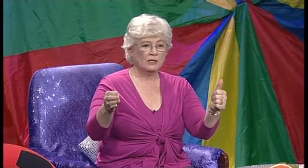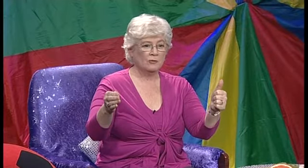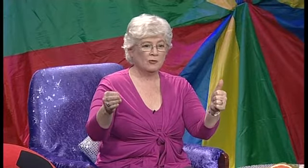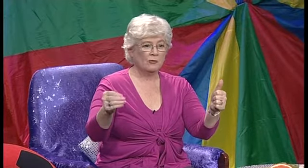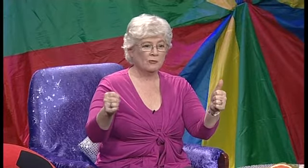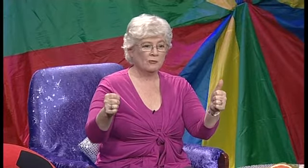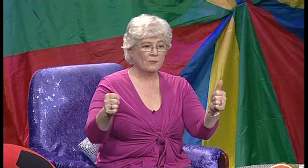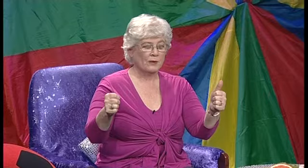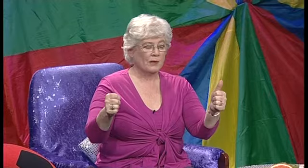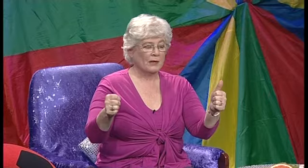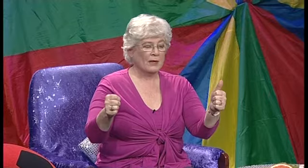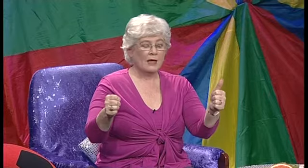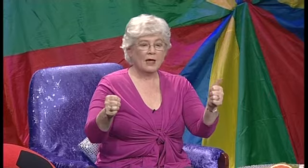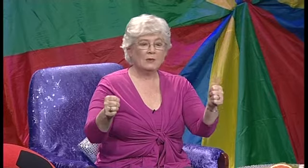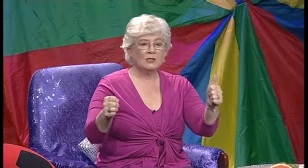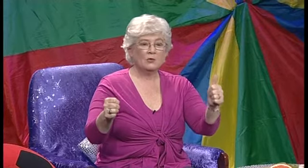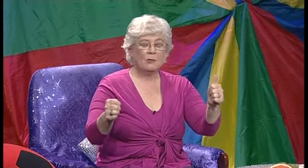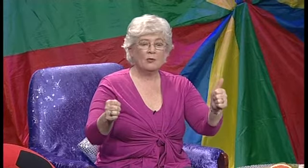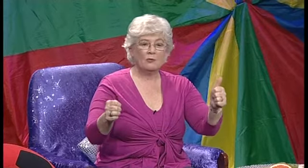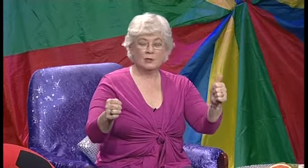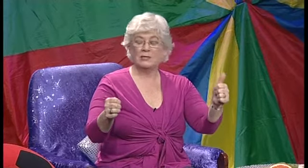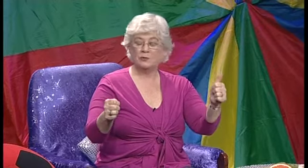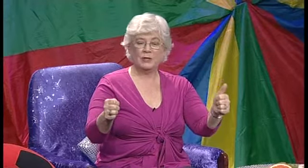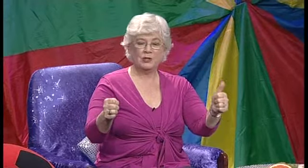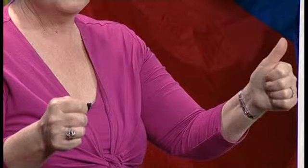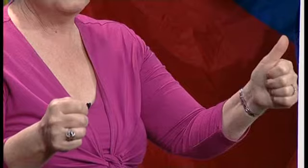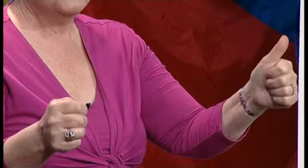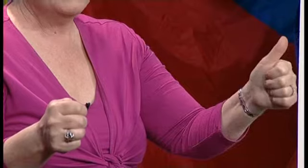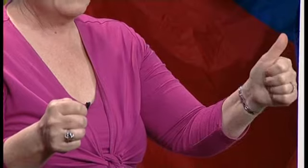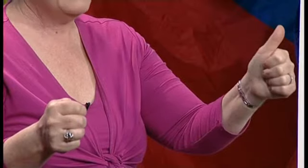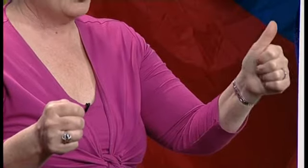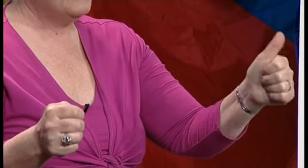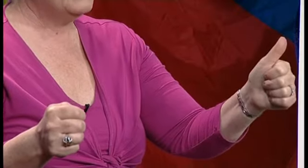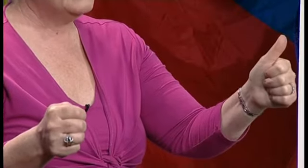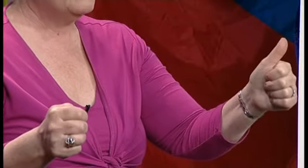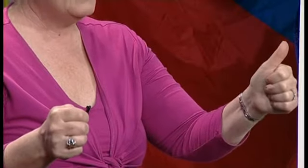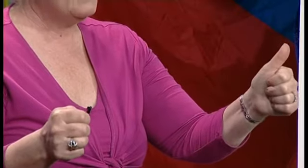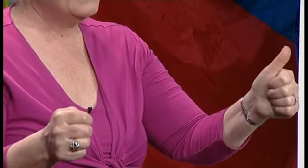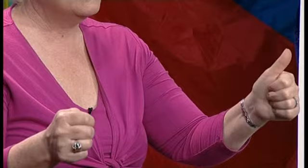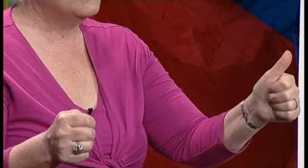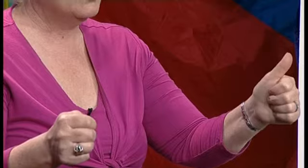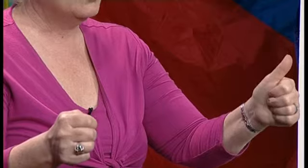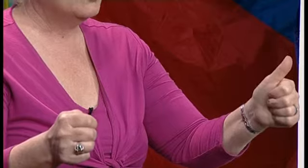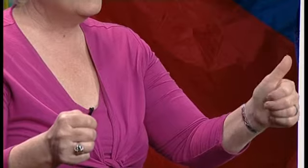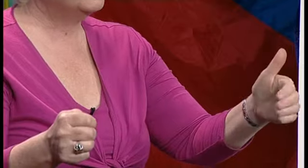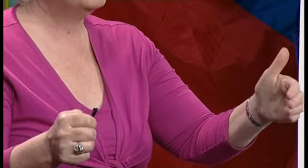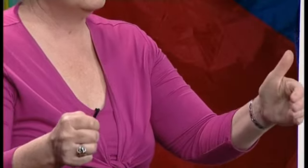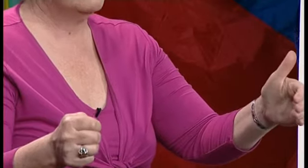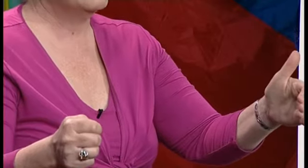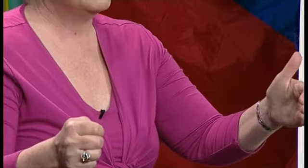him and Mr. Wobble was a little pig too and he opened his little pig pen door. It was a